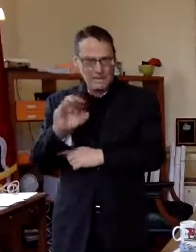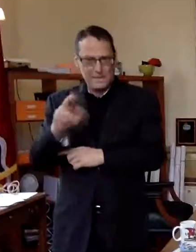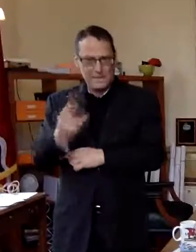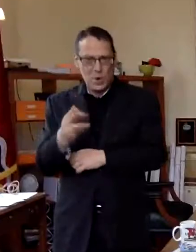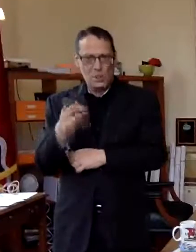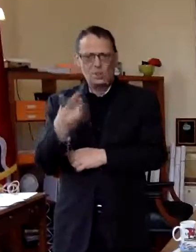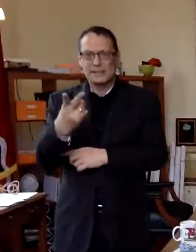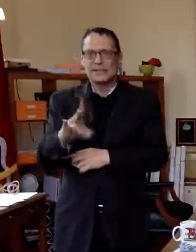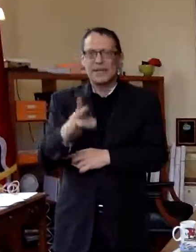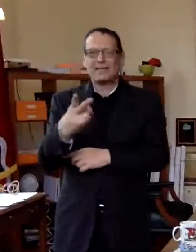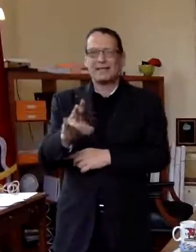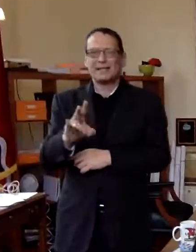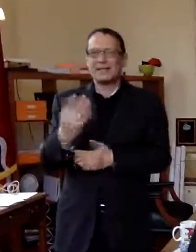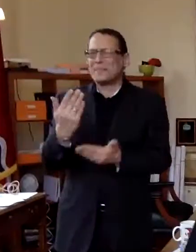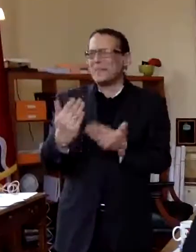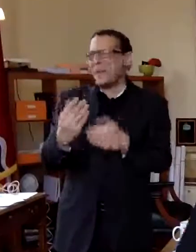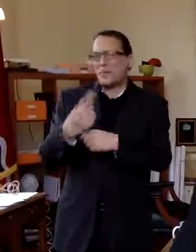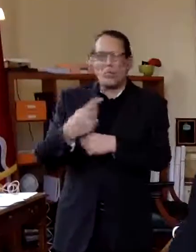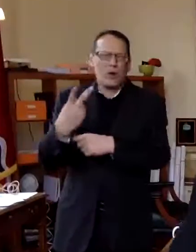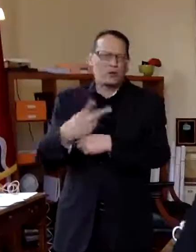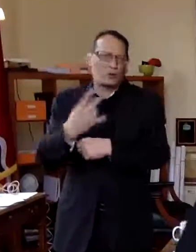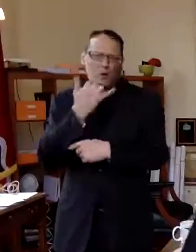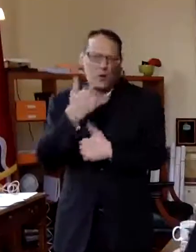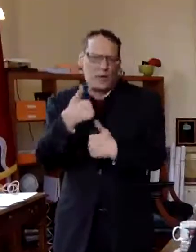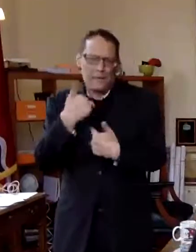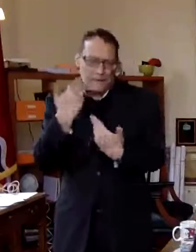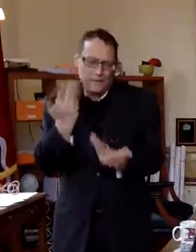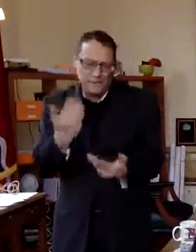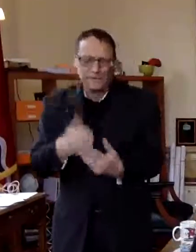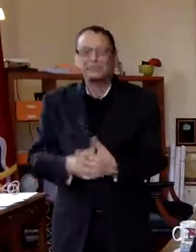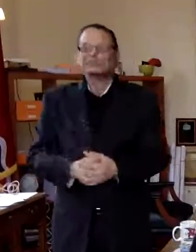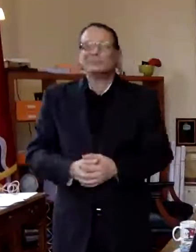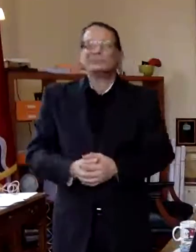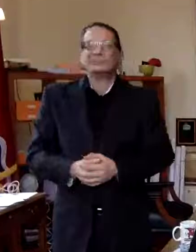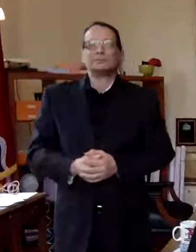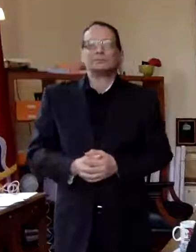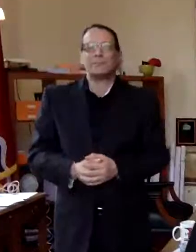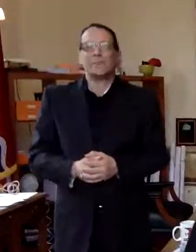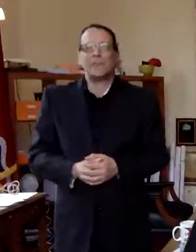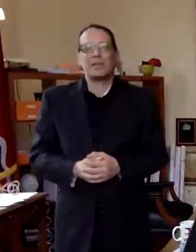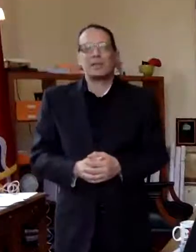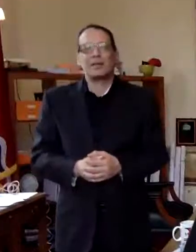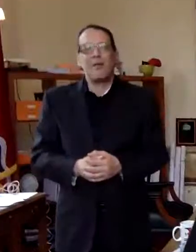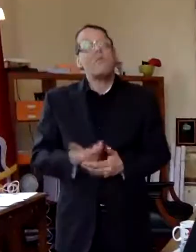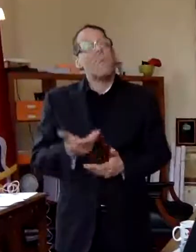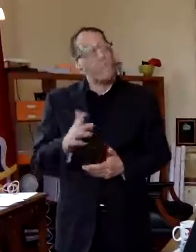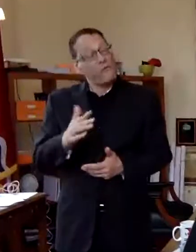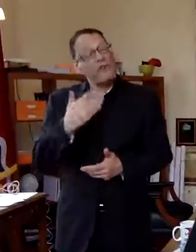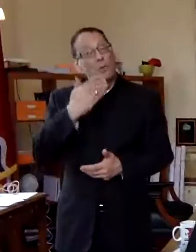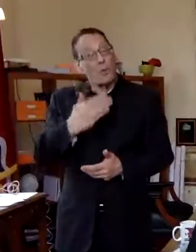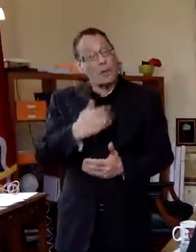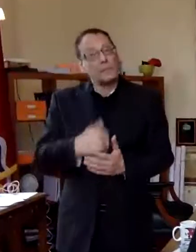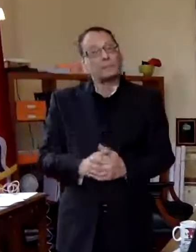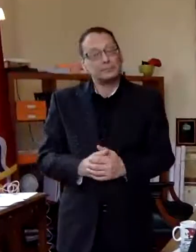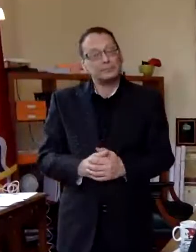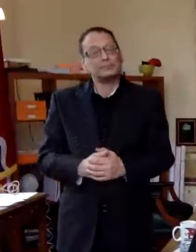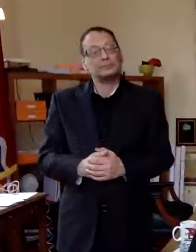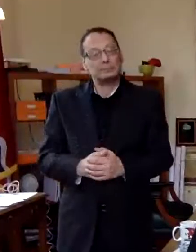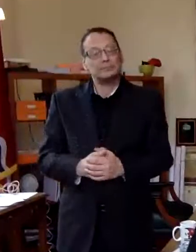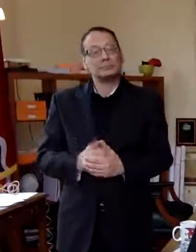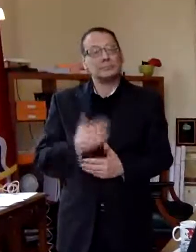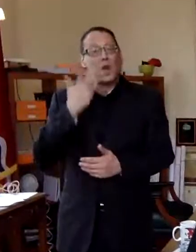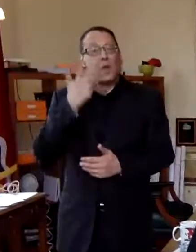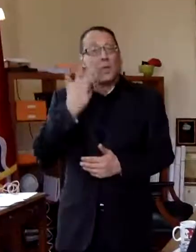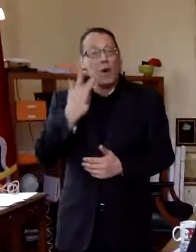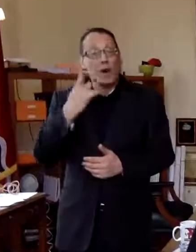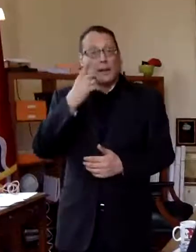17th maybe i might be off a few days there um so we're doing fairly well in because